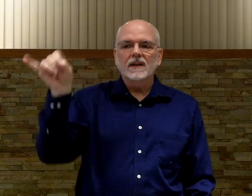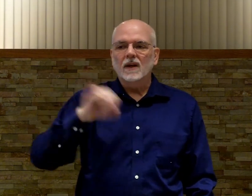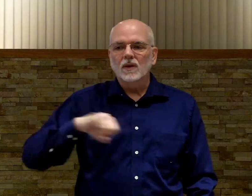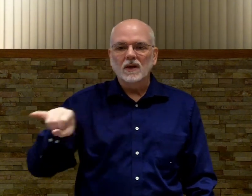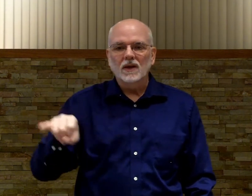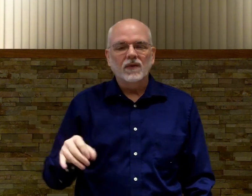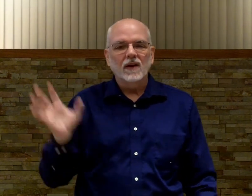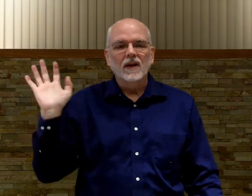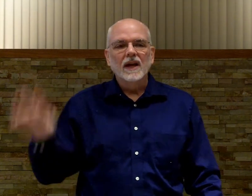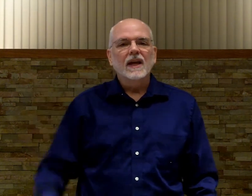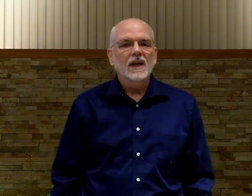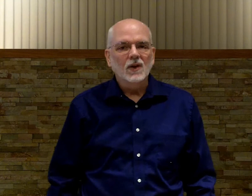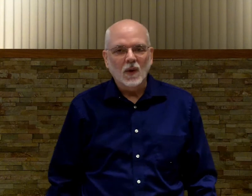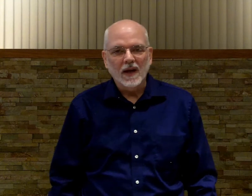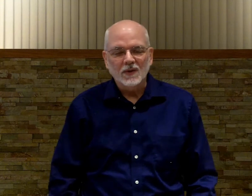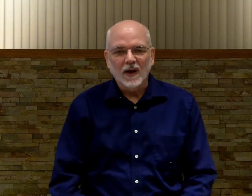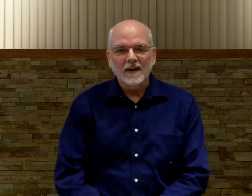it done with the little finger. Either way is right.